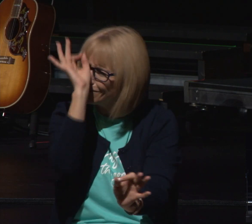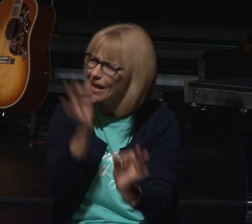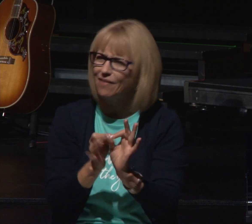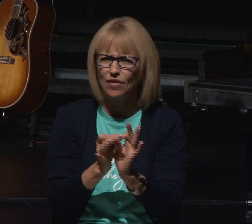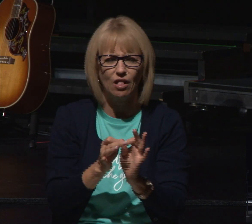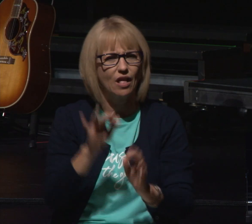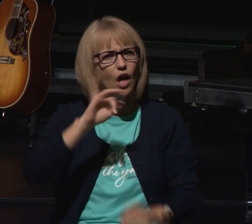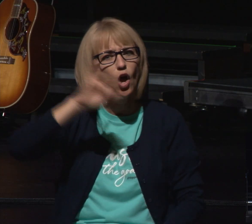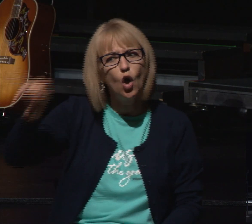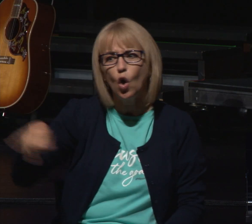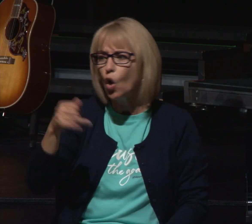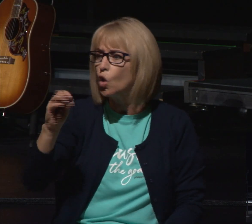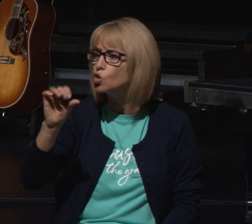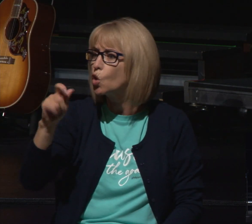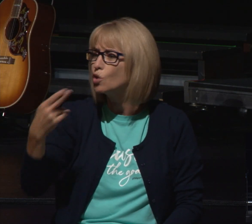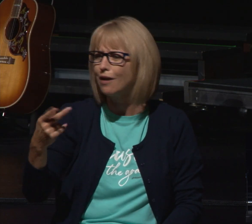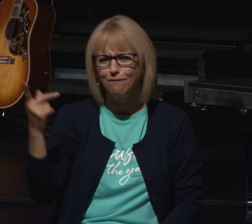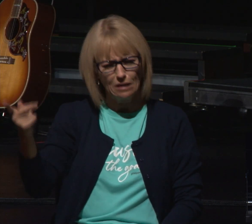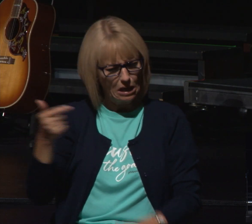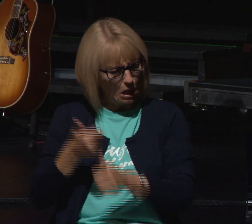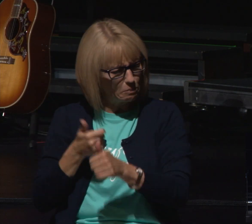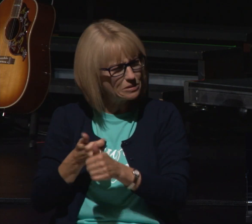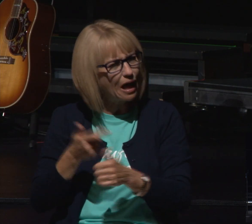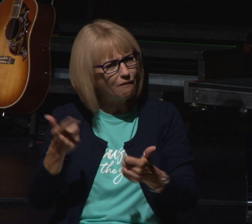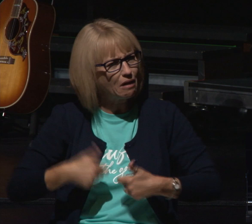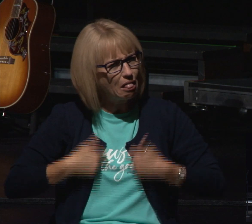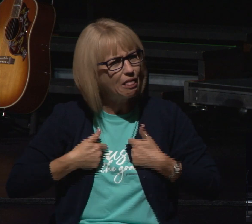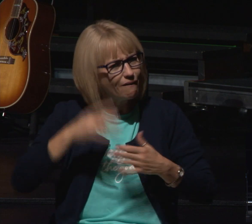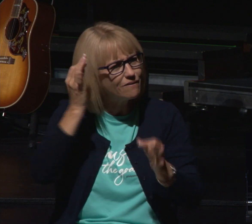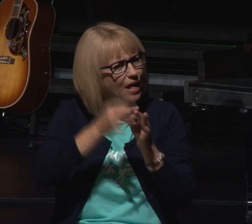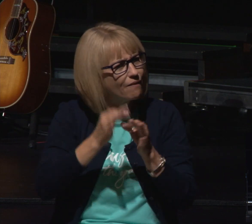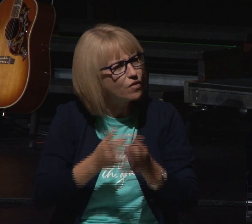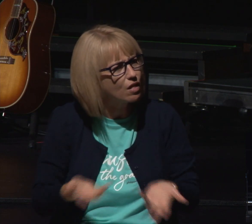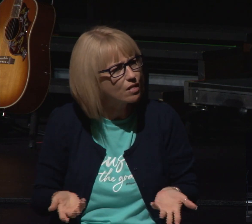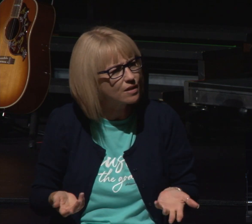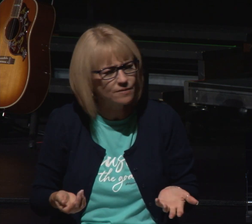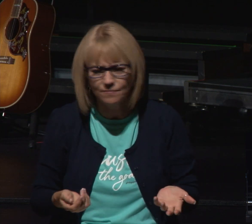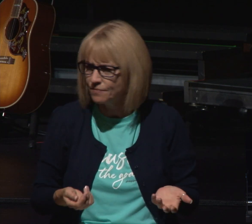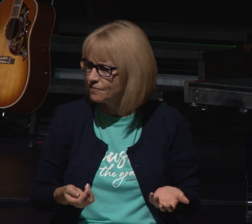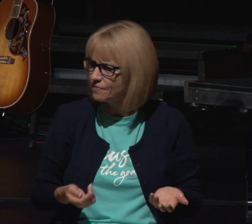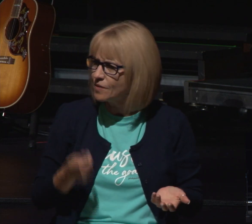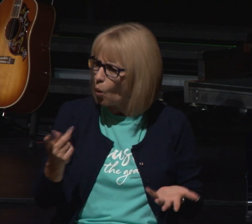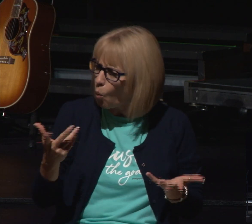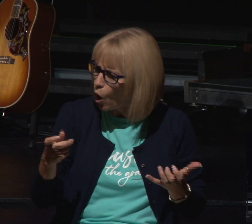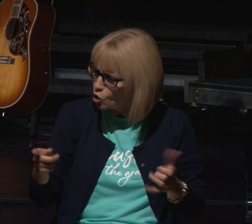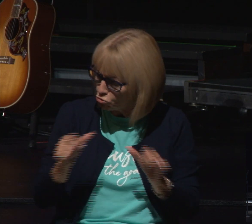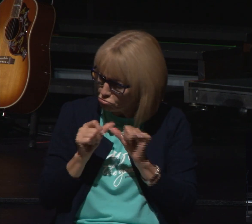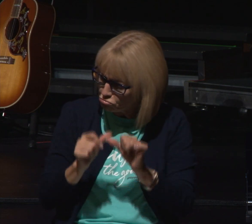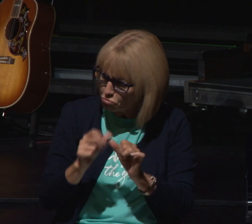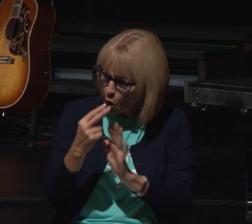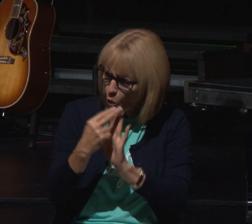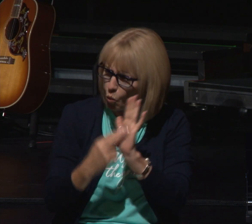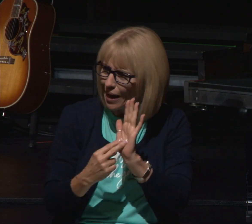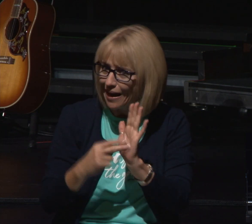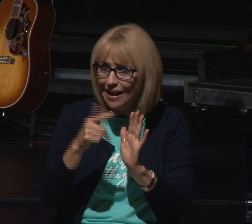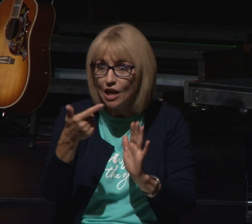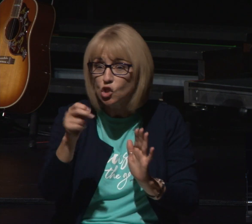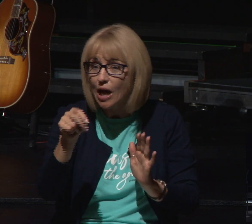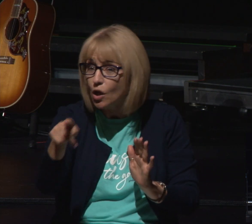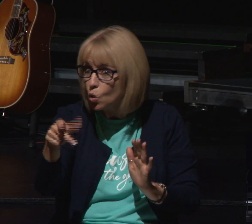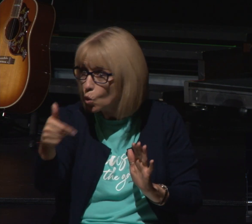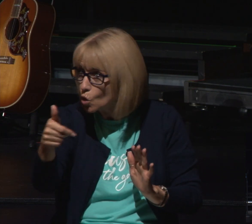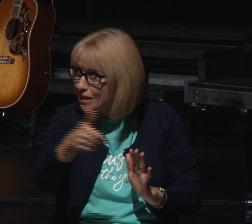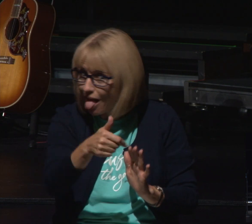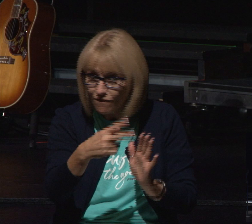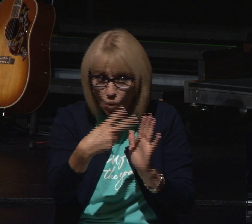what came no matter what the unexpected was at him and over the next several weeks if you just finish reading this the book of genesis from 37 on you're gonna see